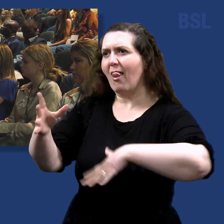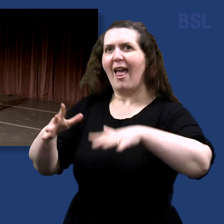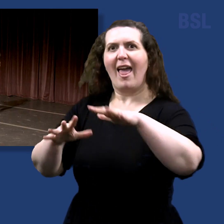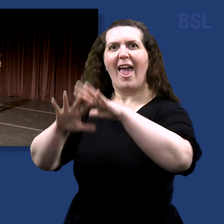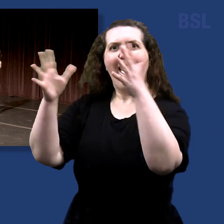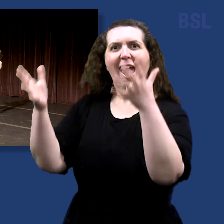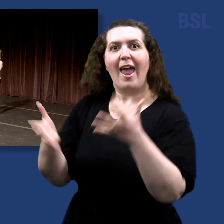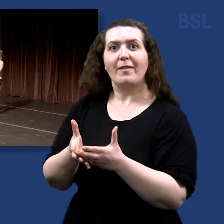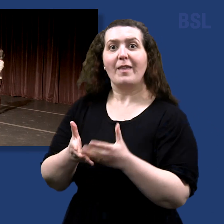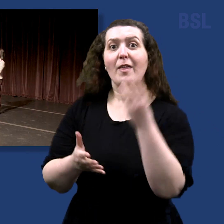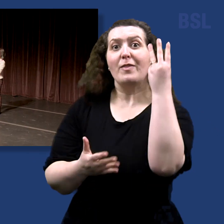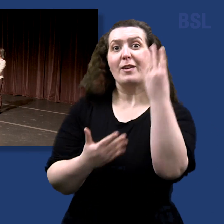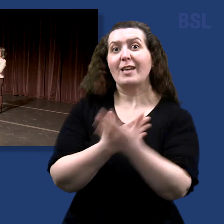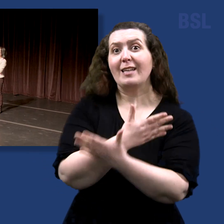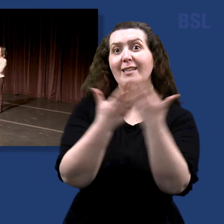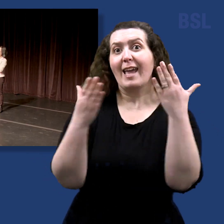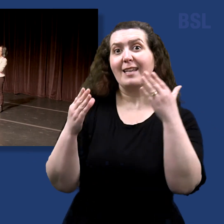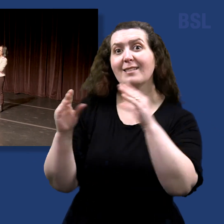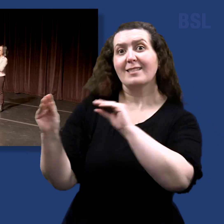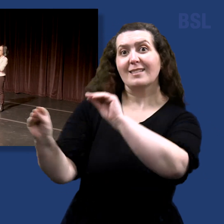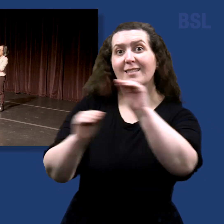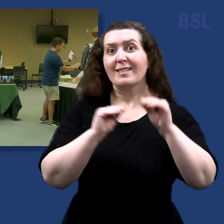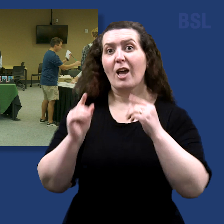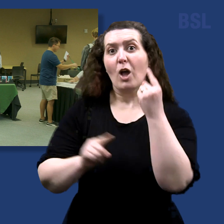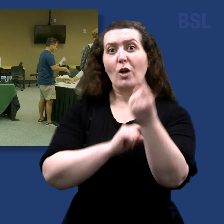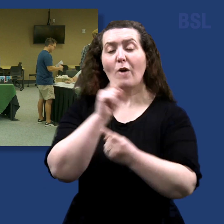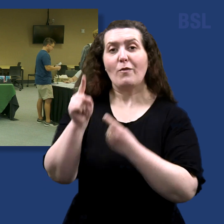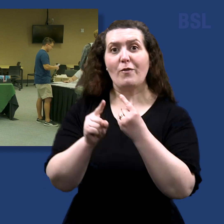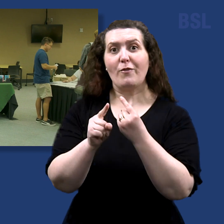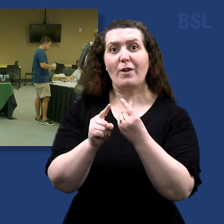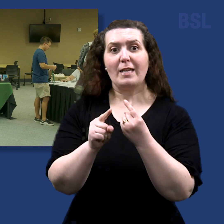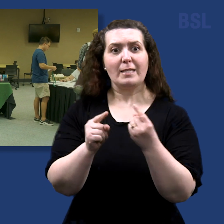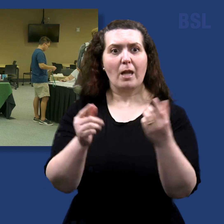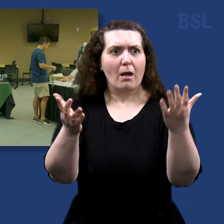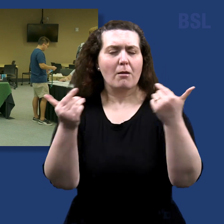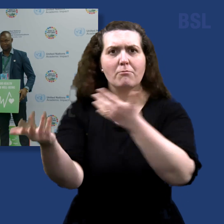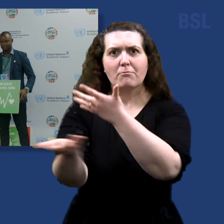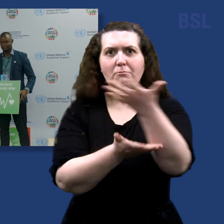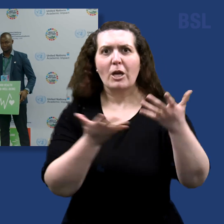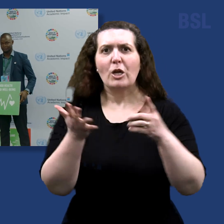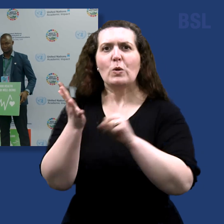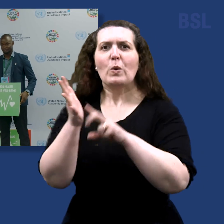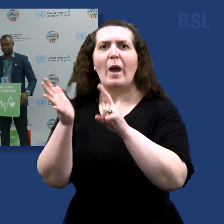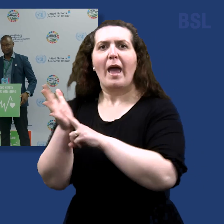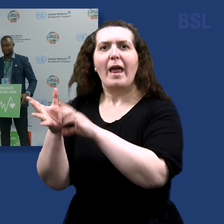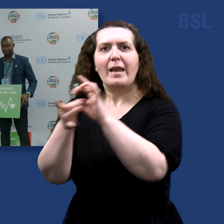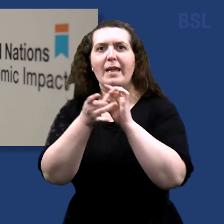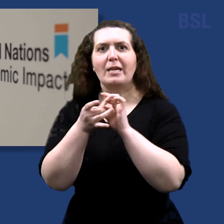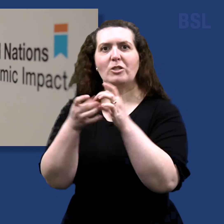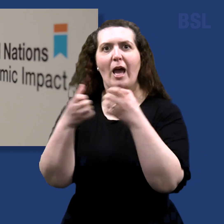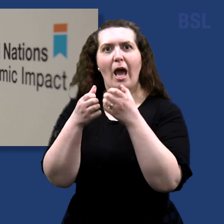The three-day academic conference welcomed the global community to discuss the United Nations Sustainable Development Goals.